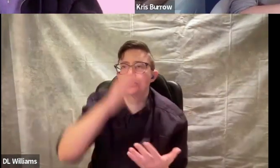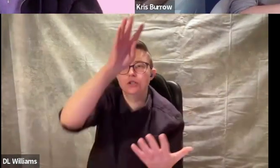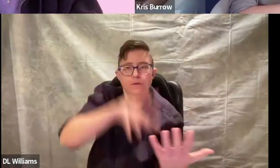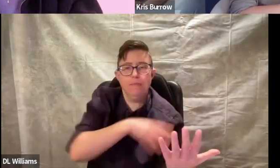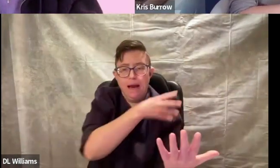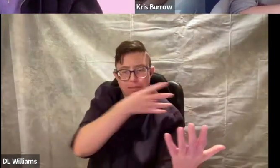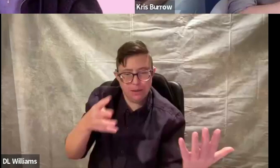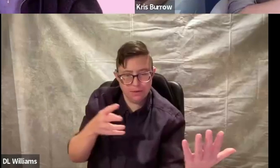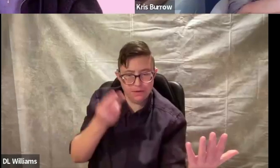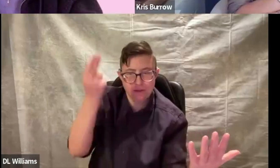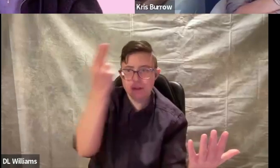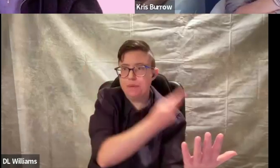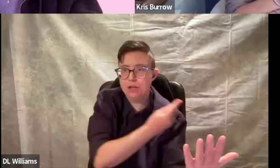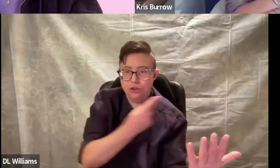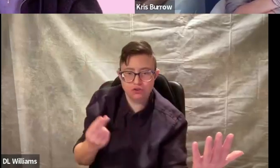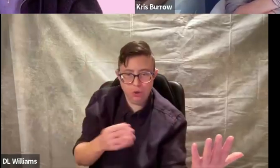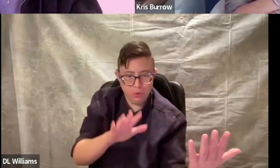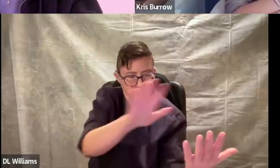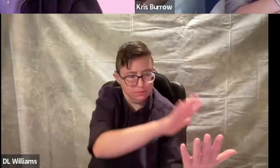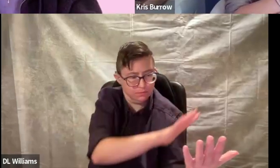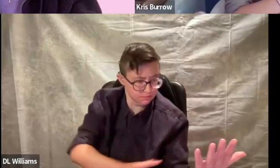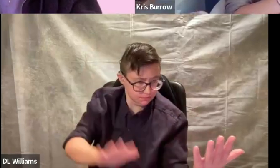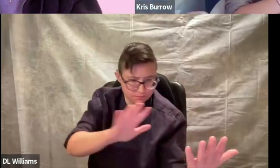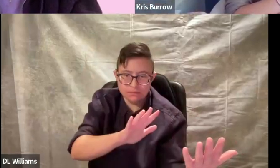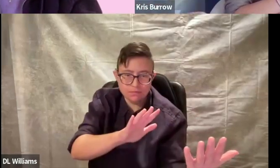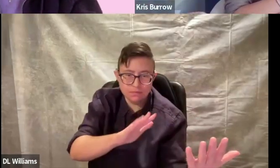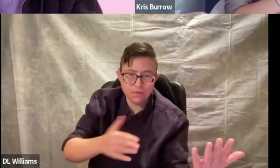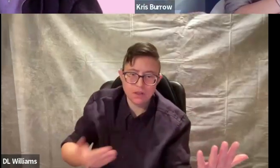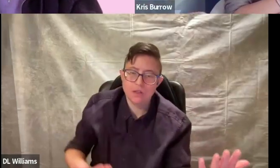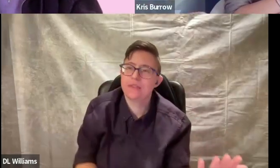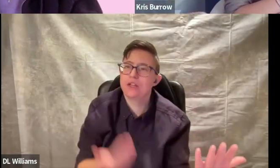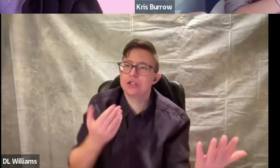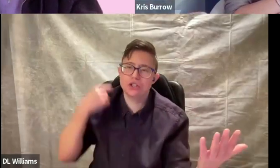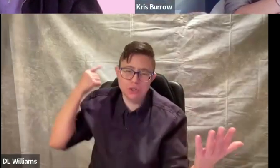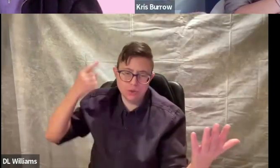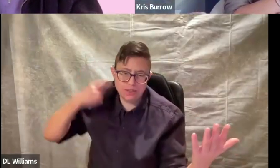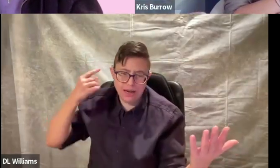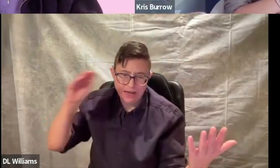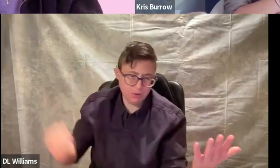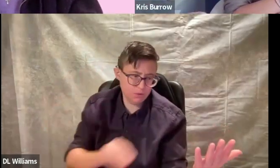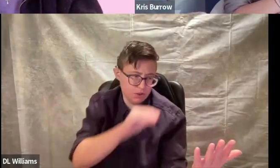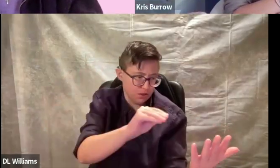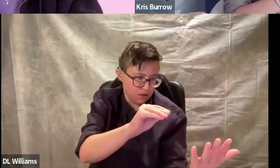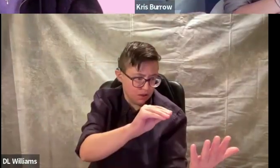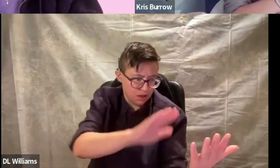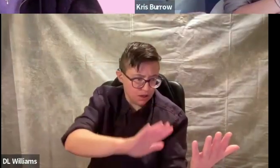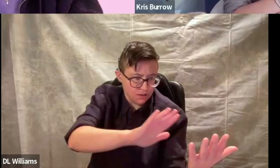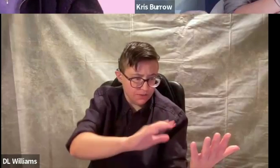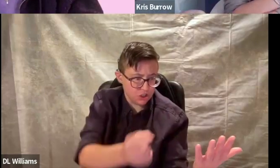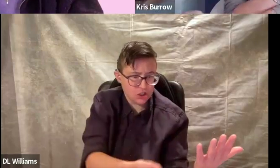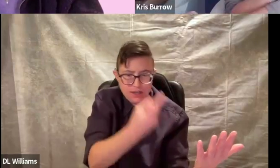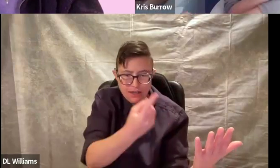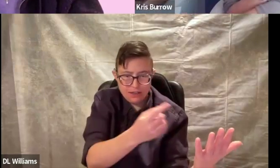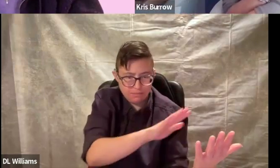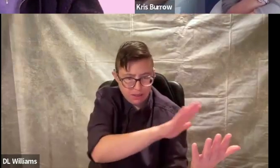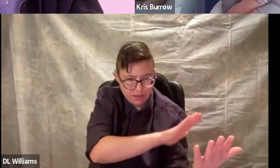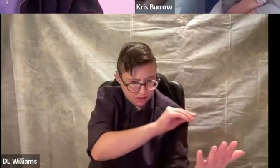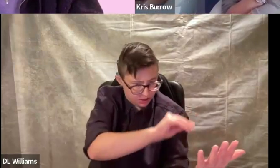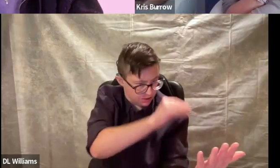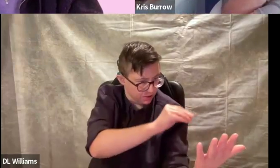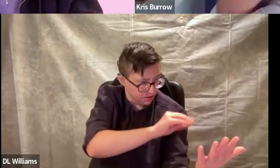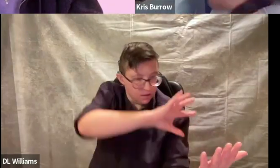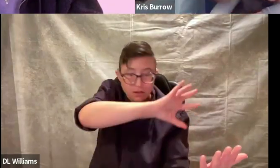A new map is being grown. With each new sound, another shade